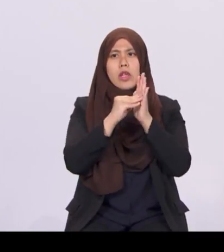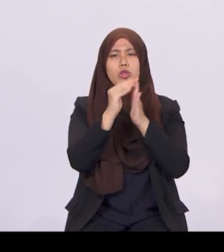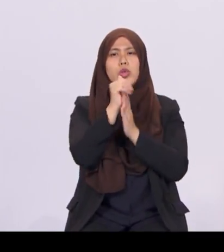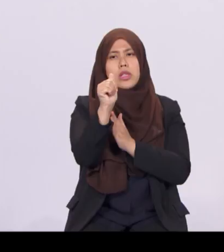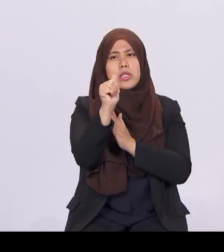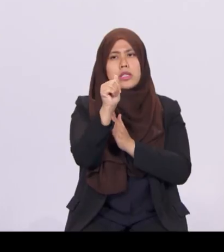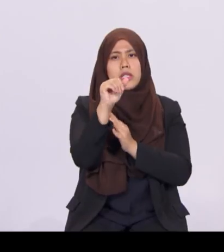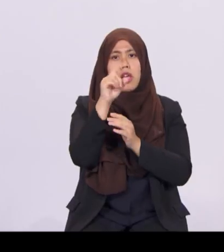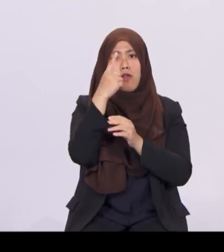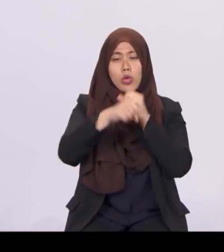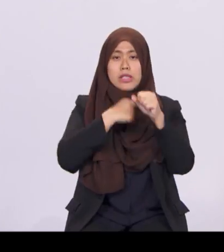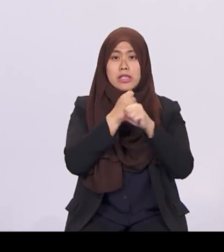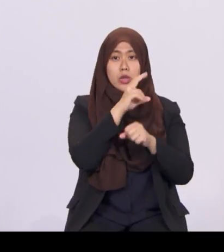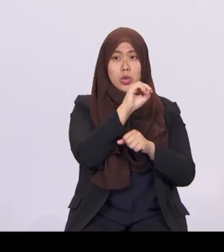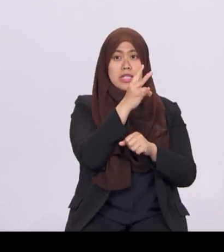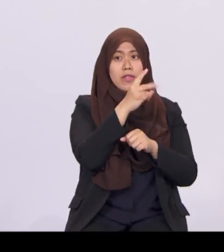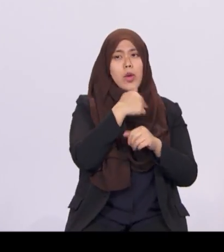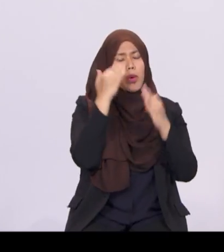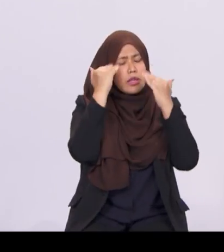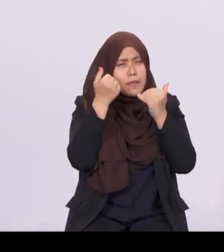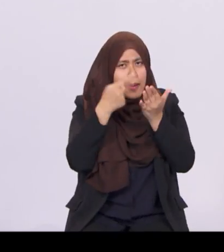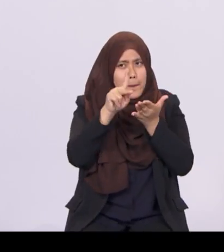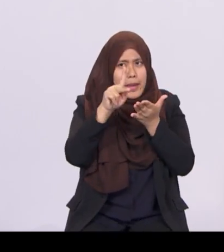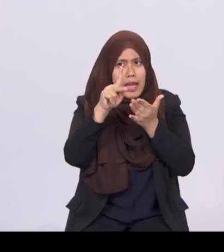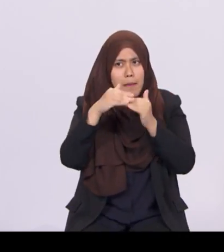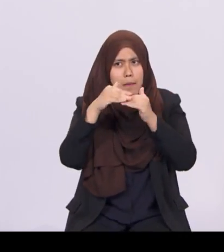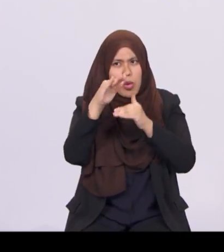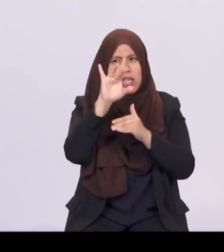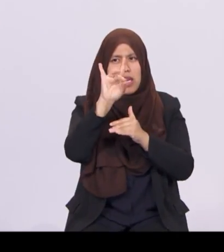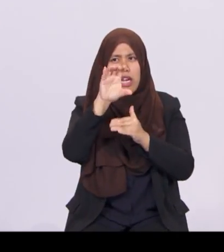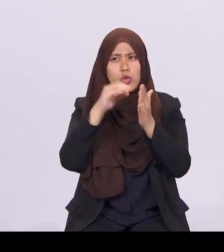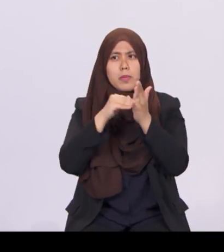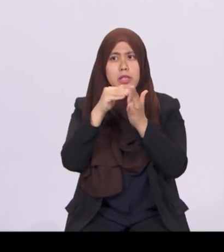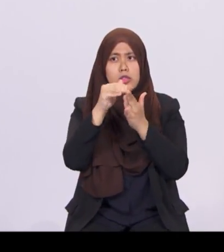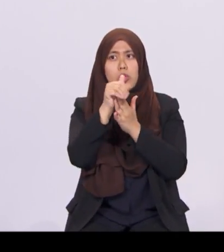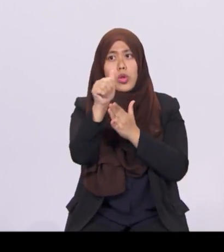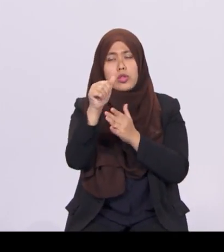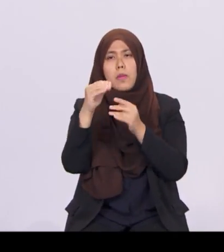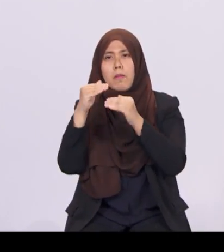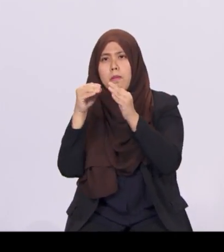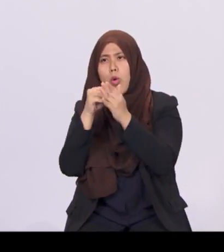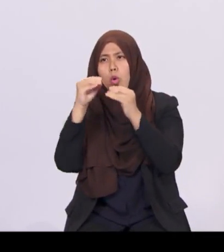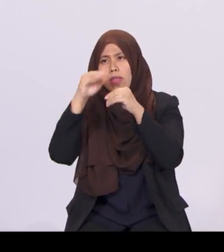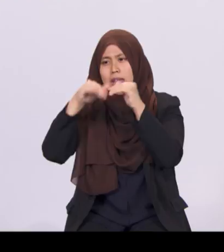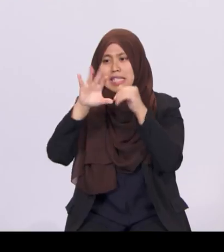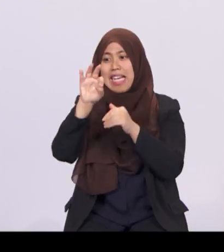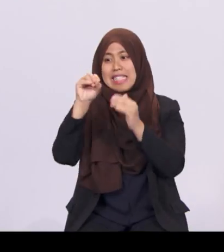to more than 90,000 firms, for wage increases given to more than 600,000 employees.